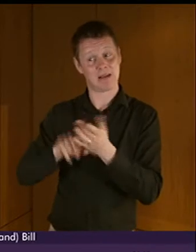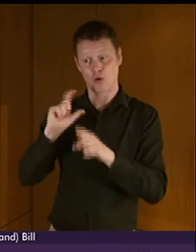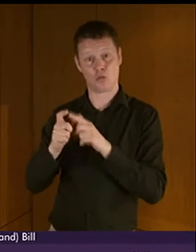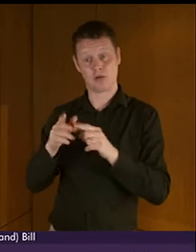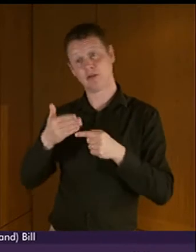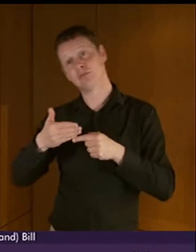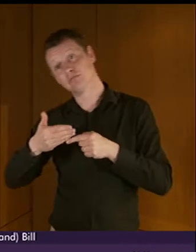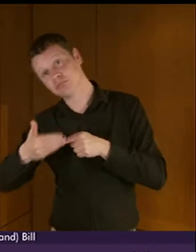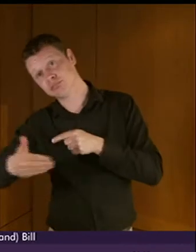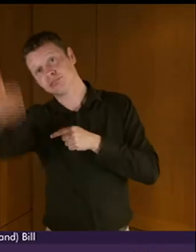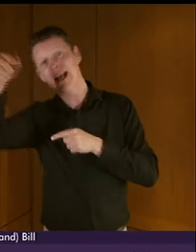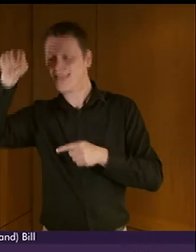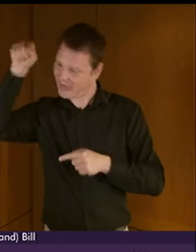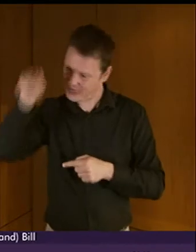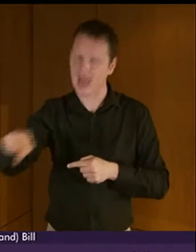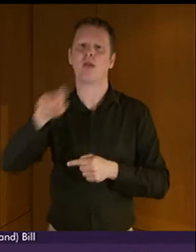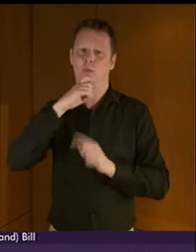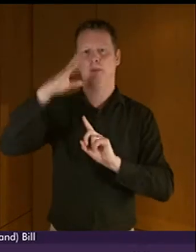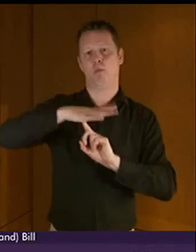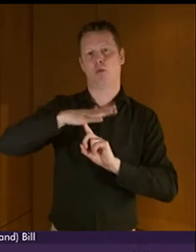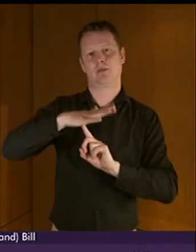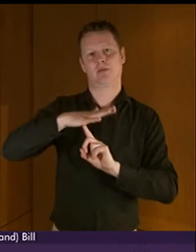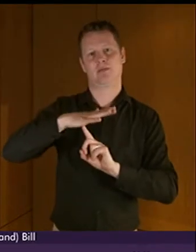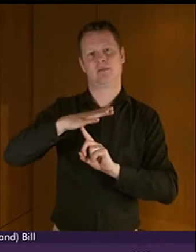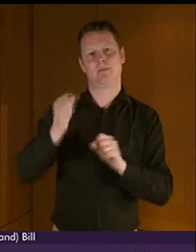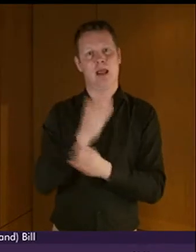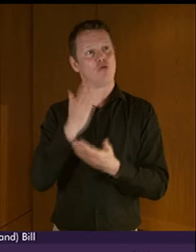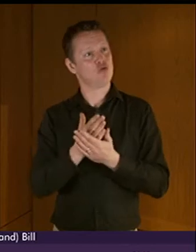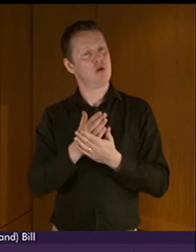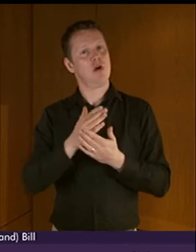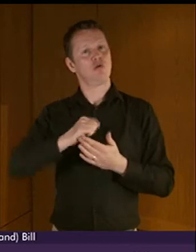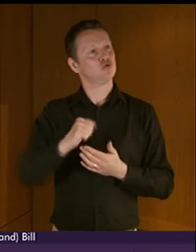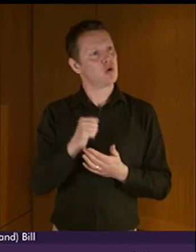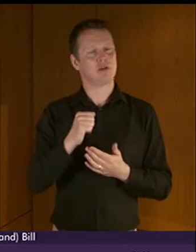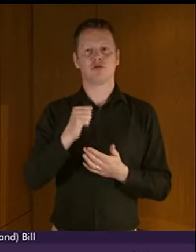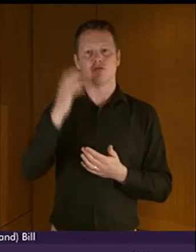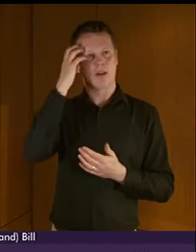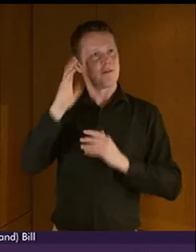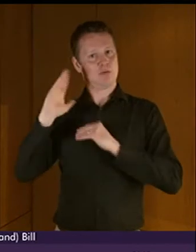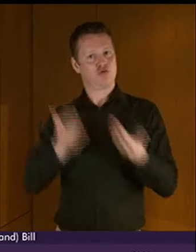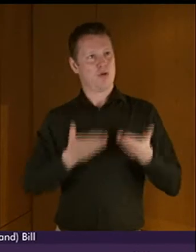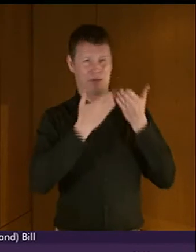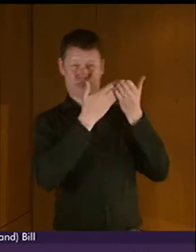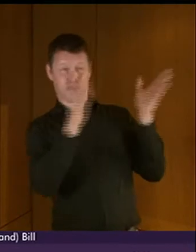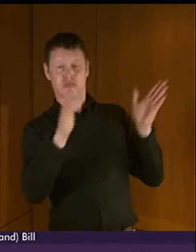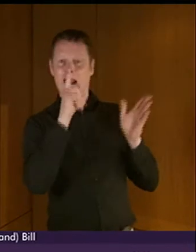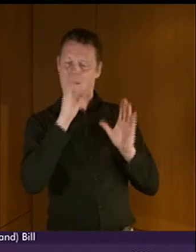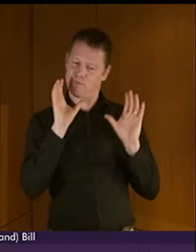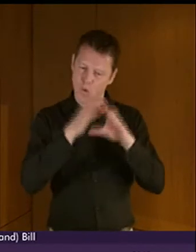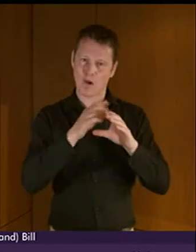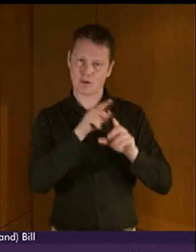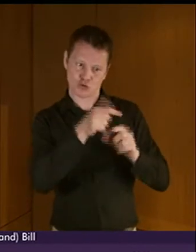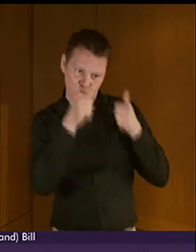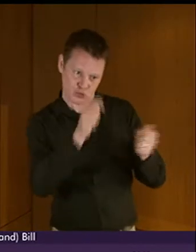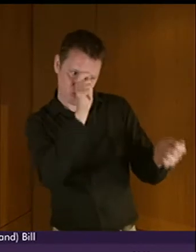will be crucial to ensure that, across the public sector, we focus on making the changes which will have a